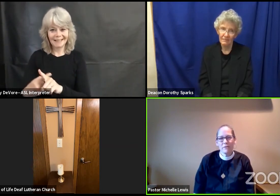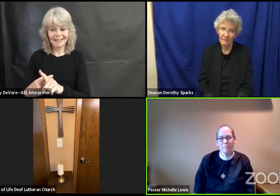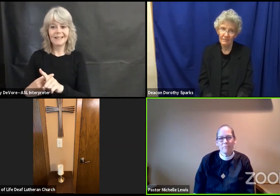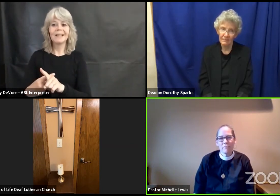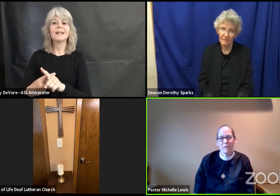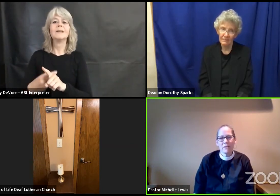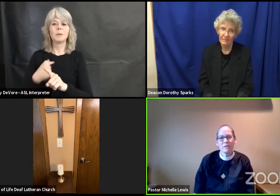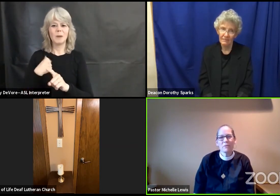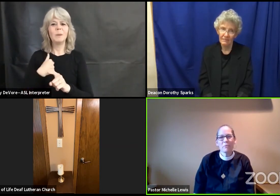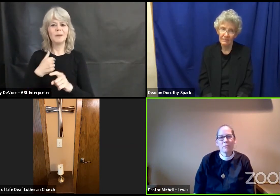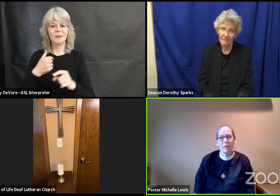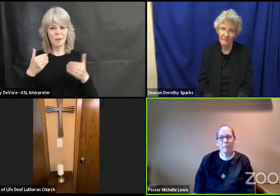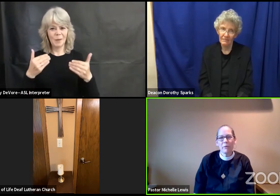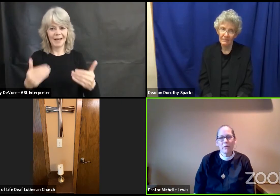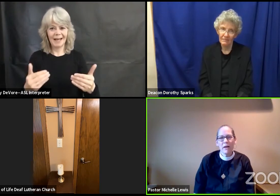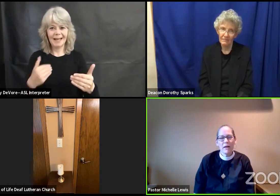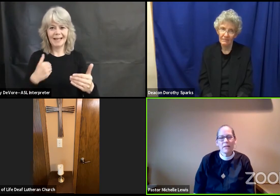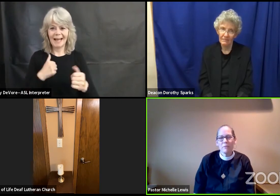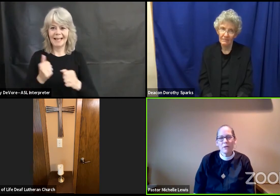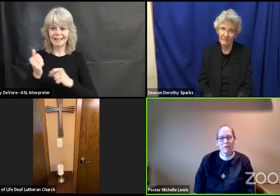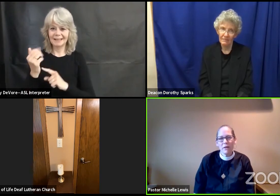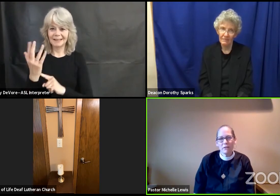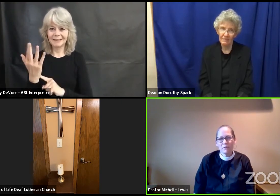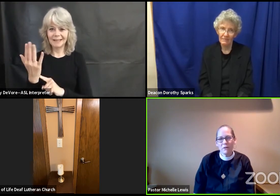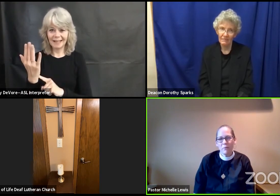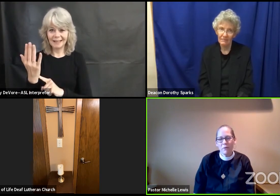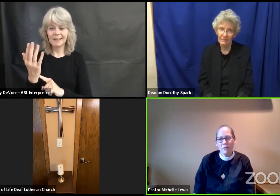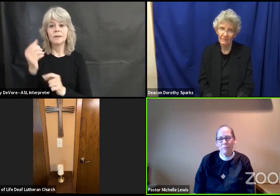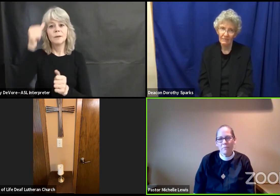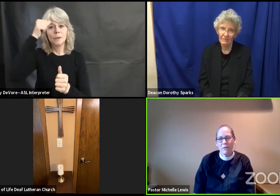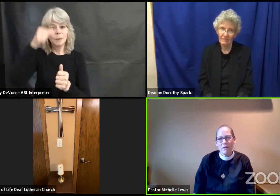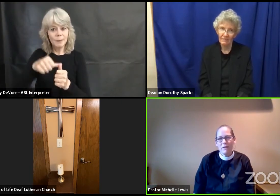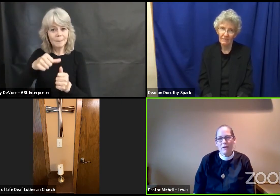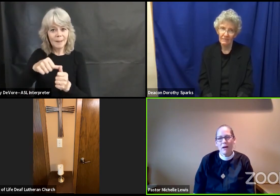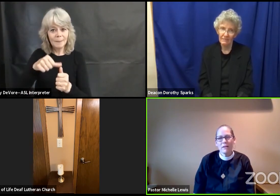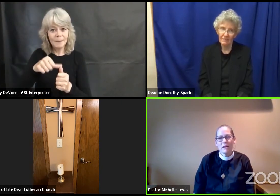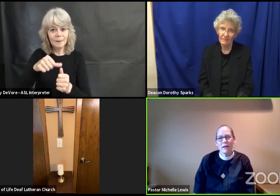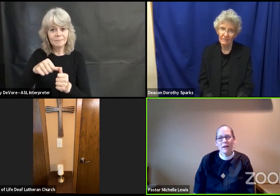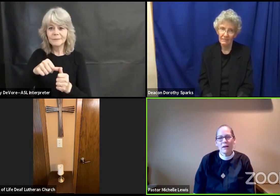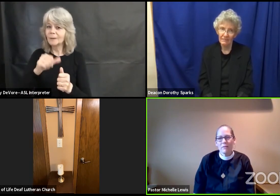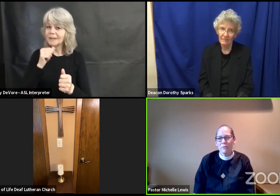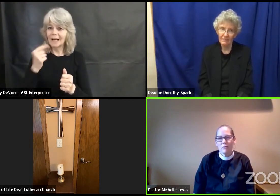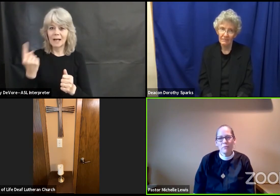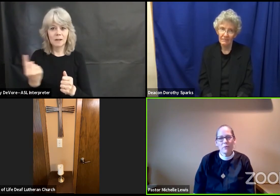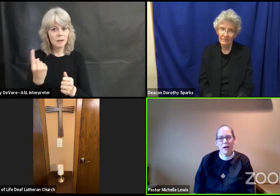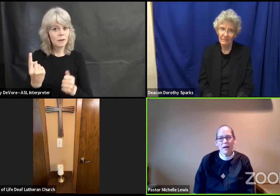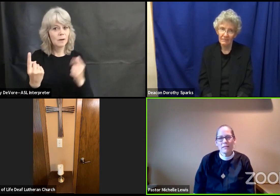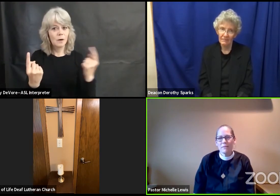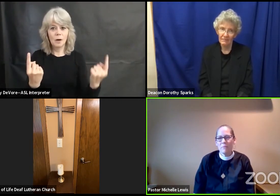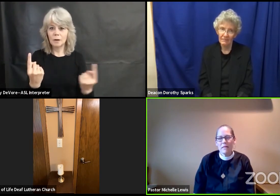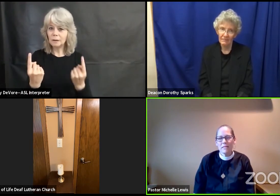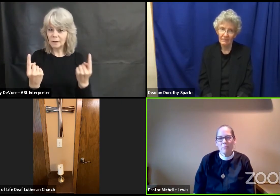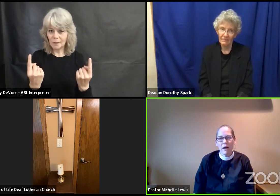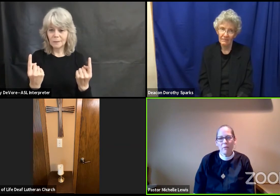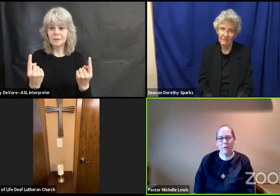to remember that we are not alone. That through God's amazing power,